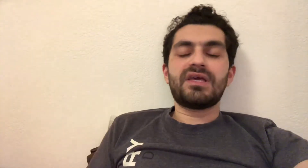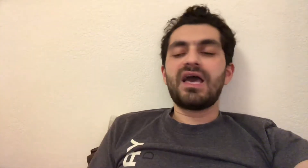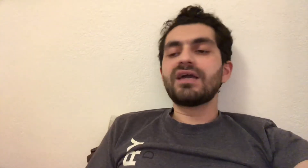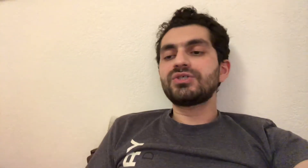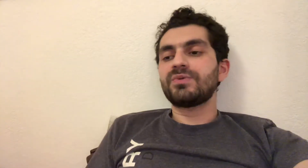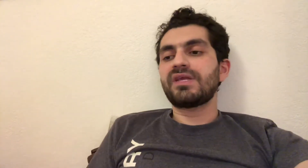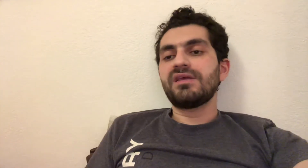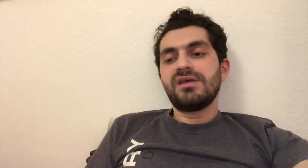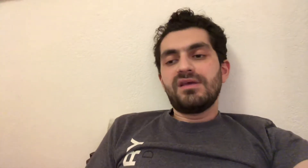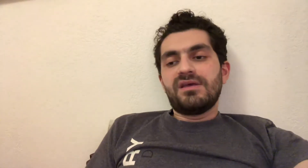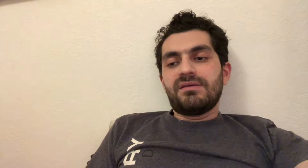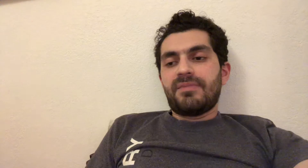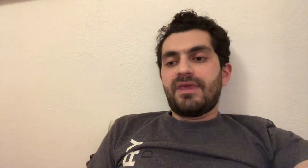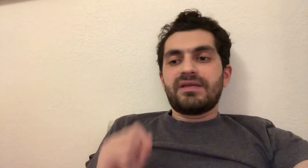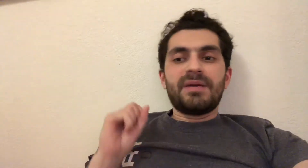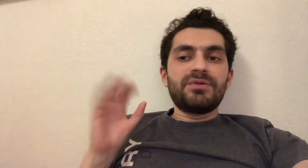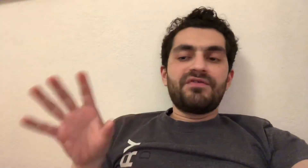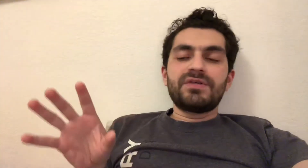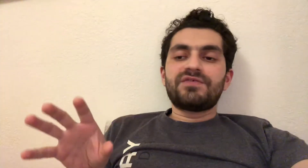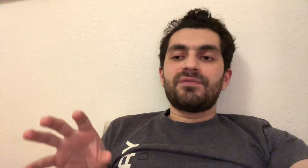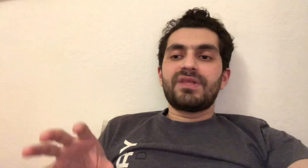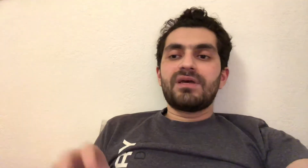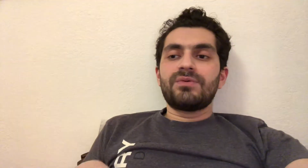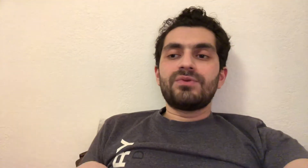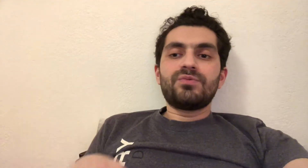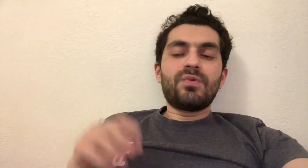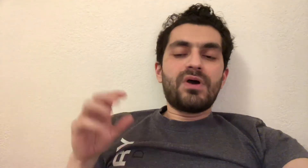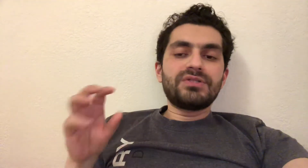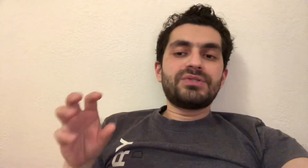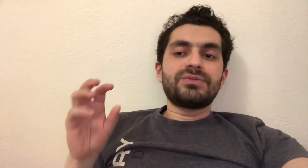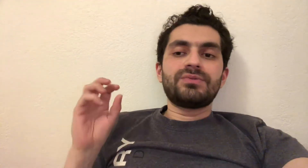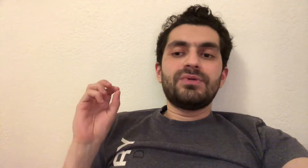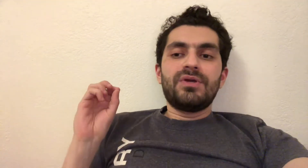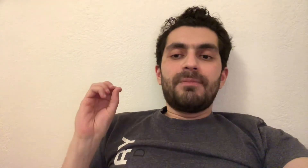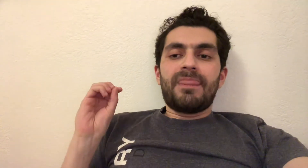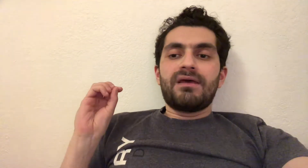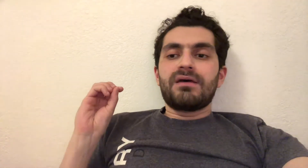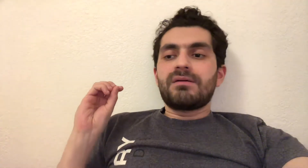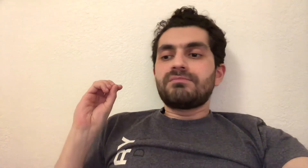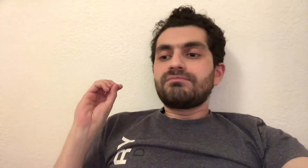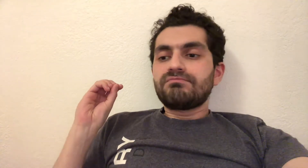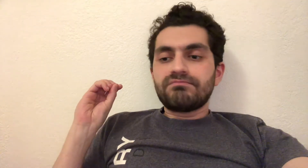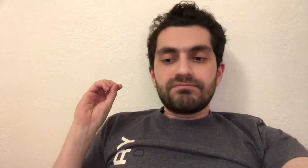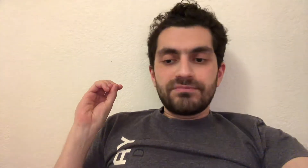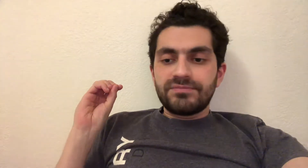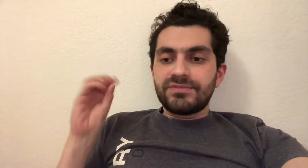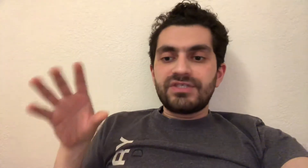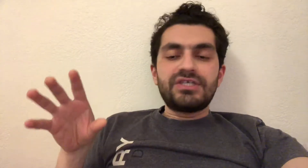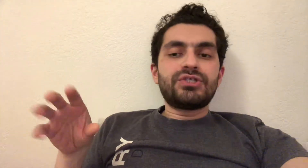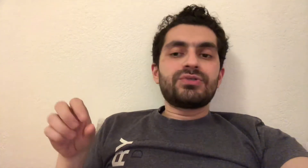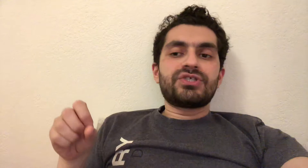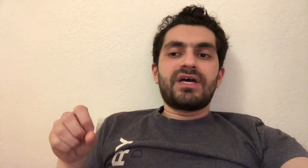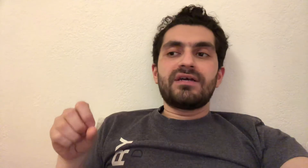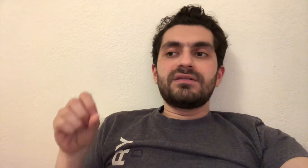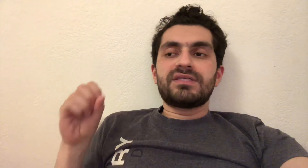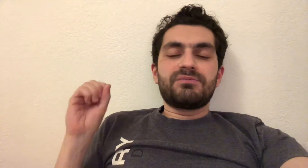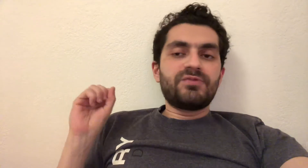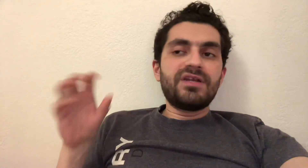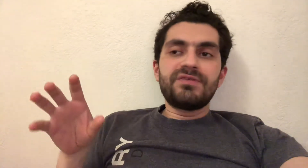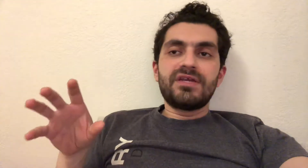like actually, in a couple of years from now, you want to teach your child some really, really